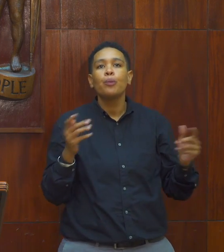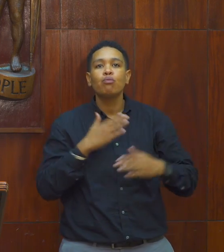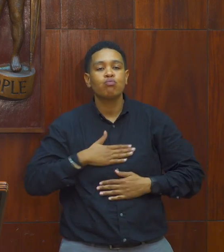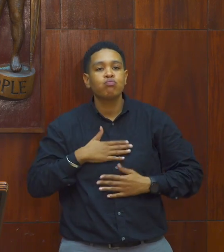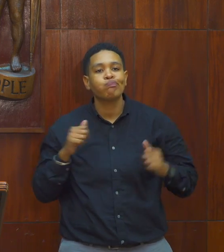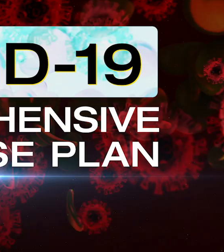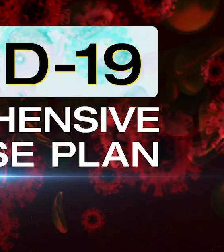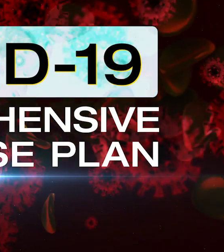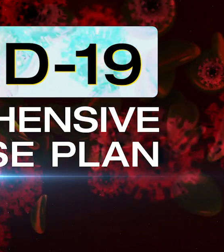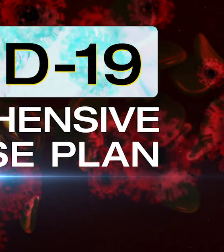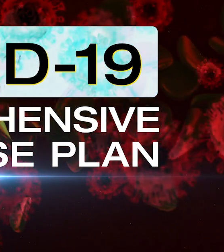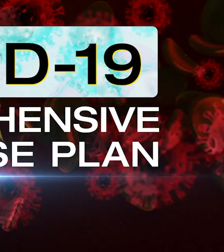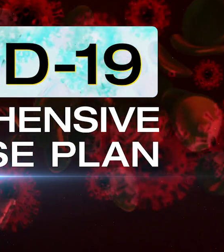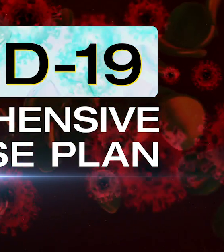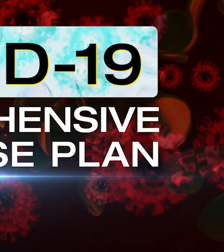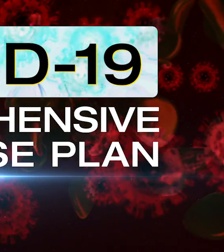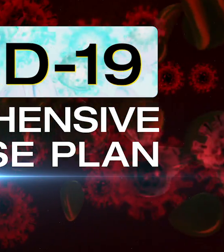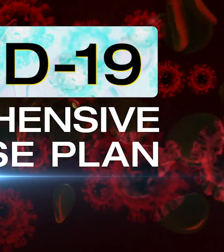of gatherings.